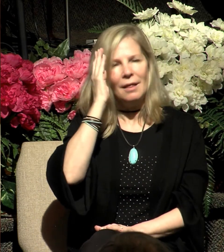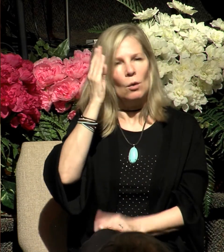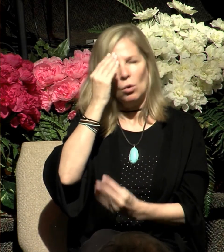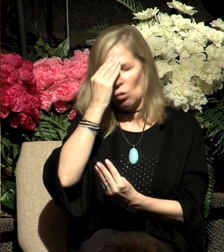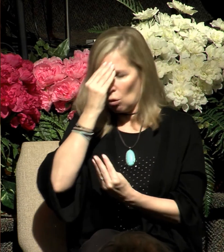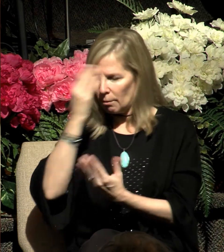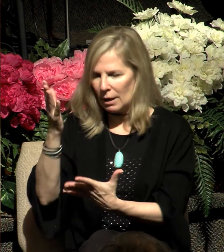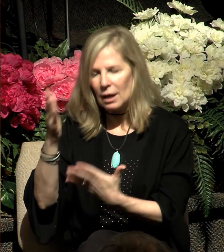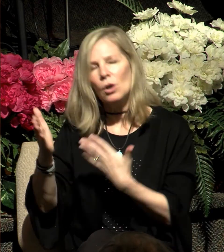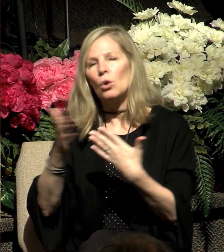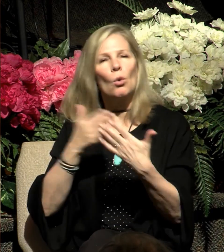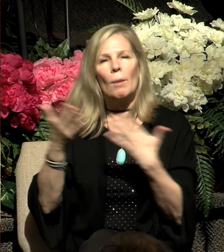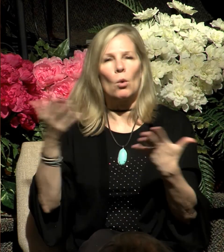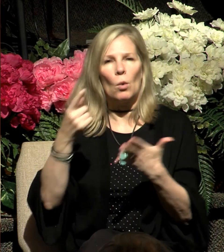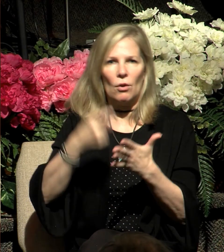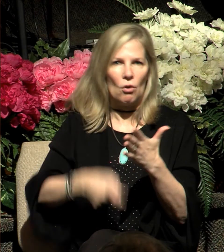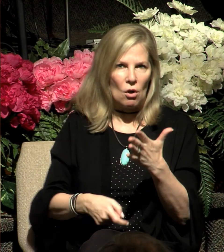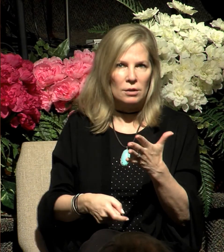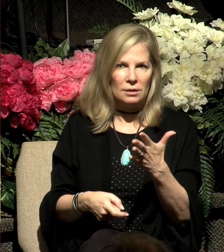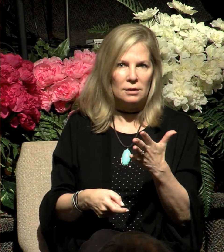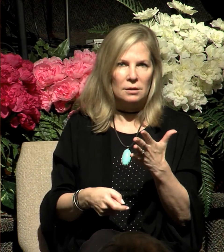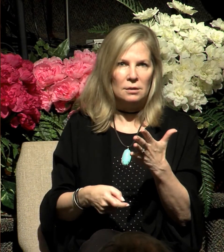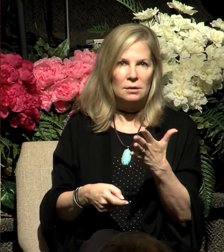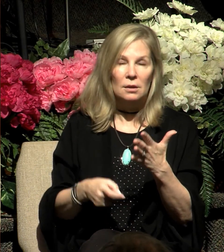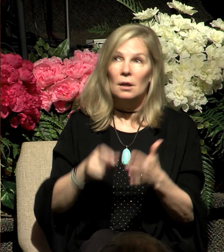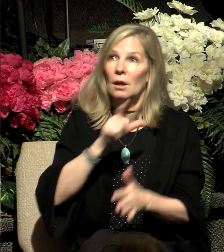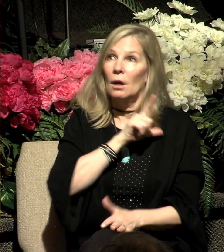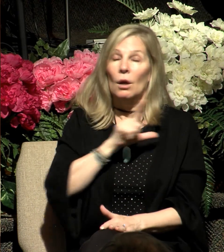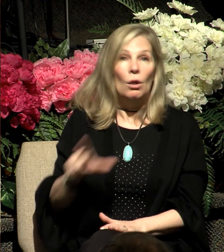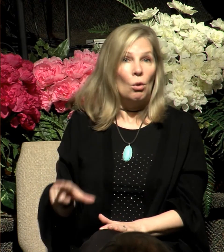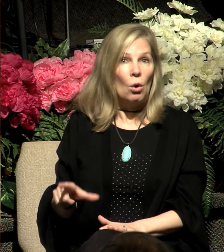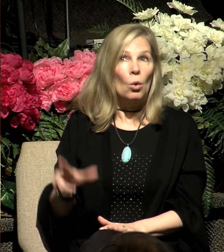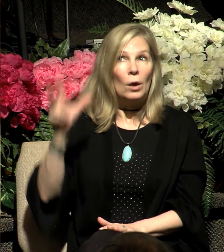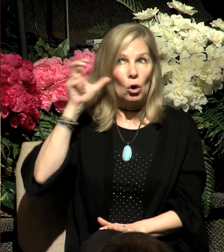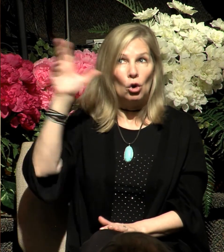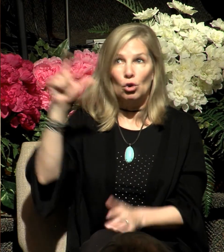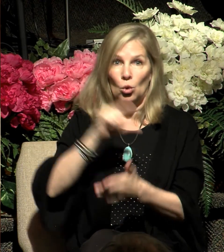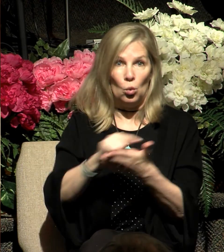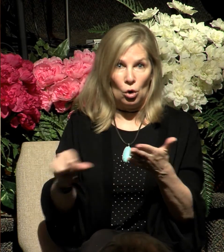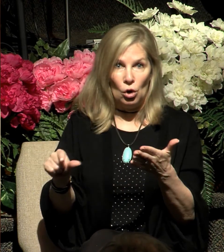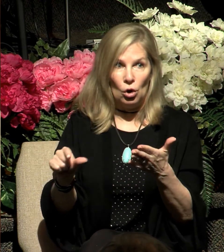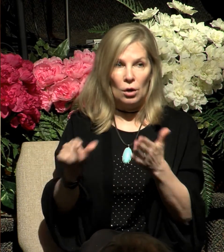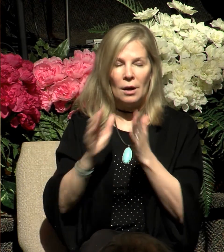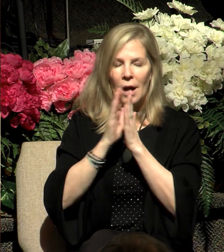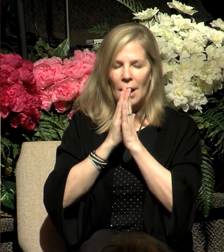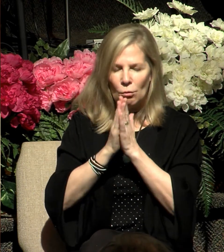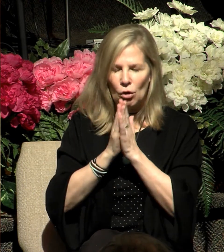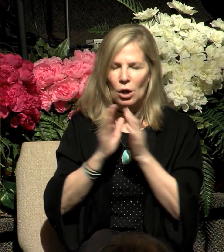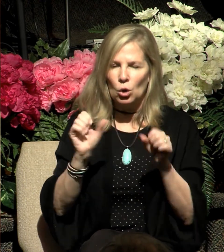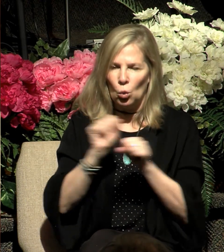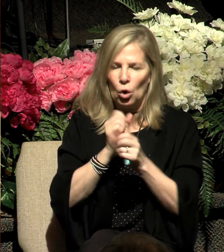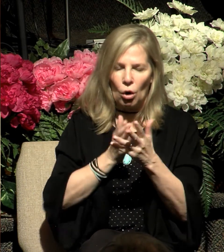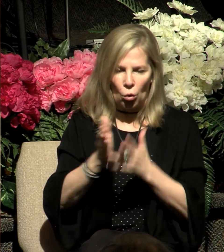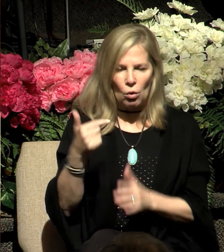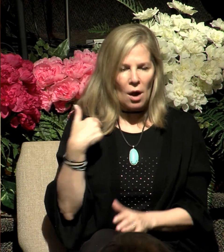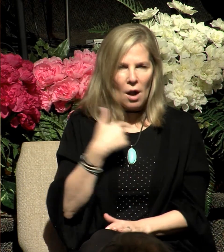matter what the cost is. Now, Lord, we've heard your word. Do a work in us as we leave here that we might